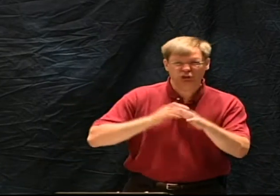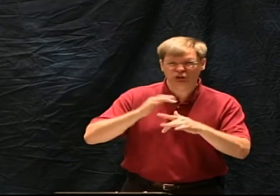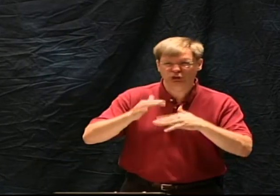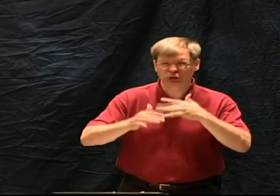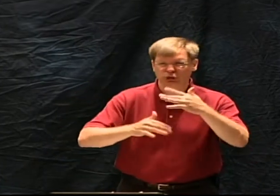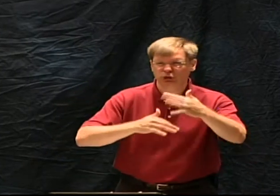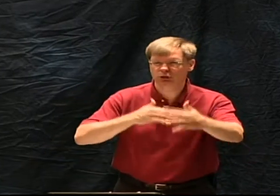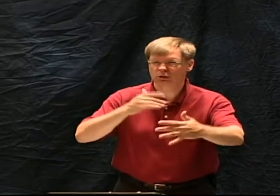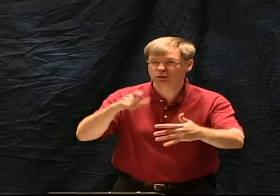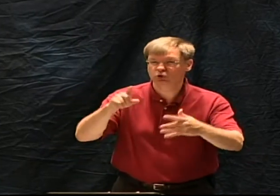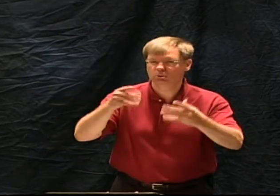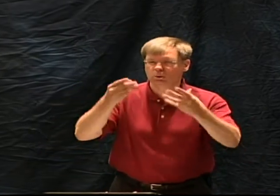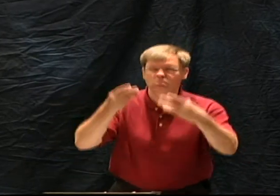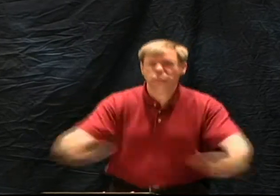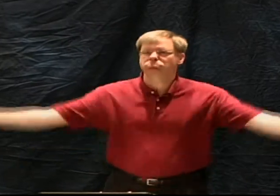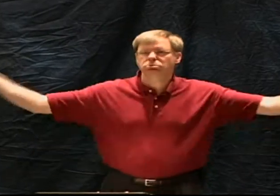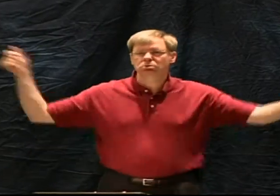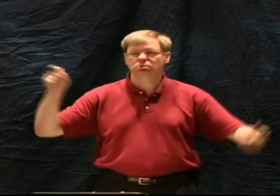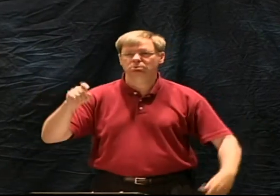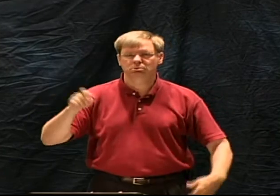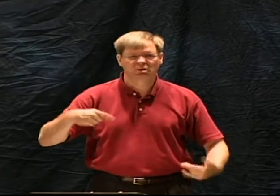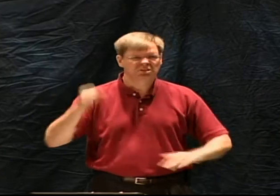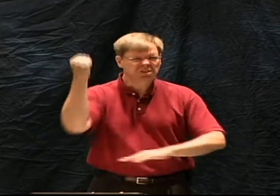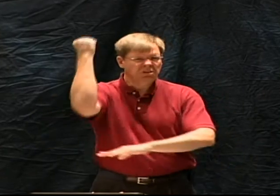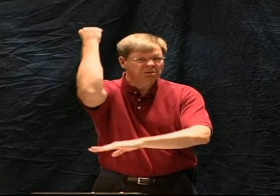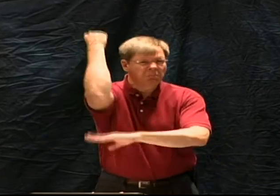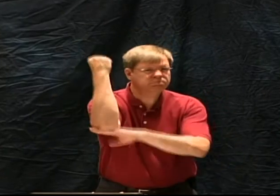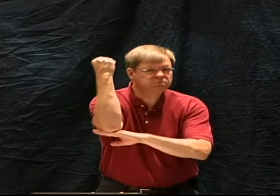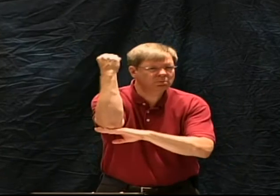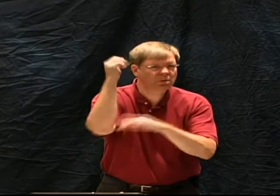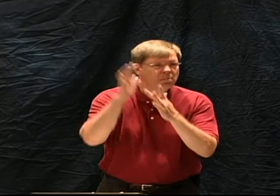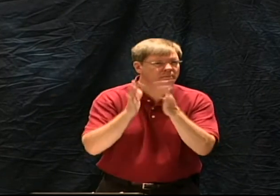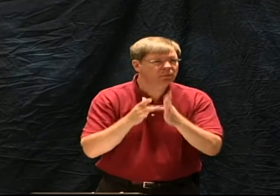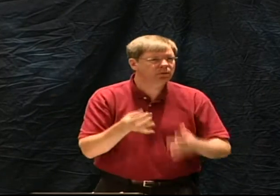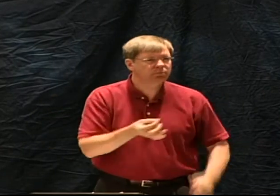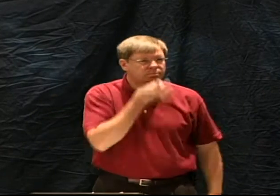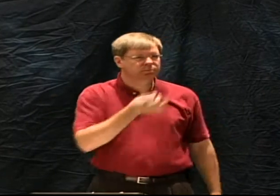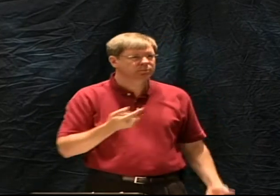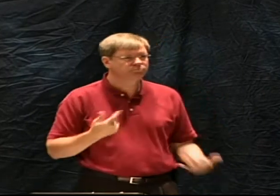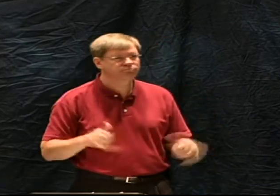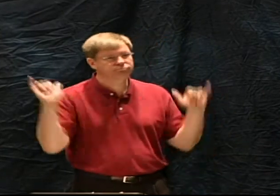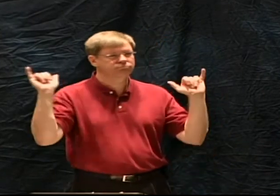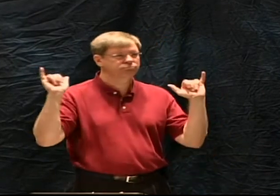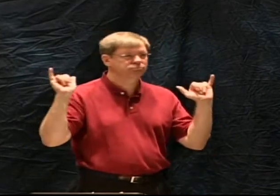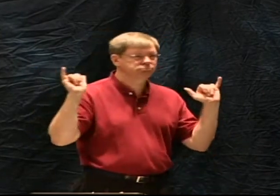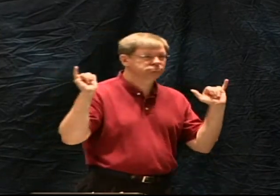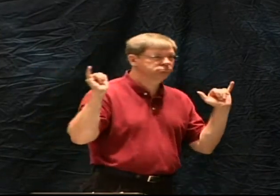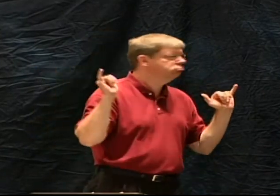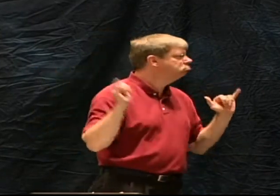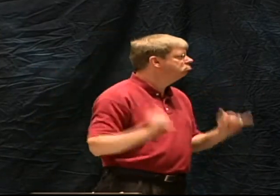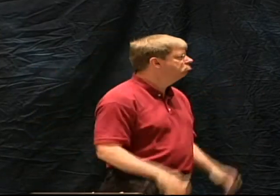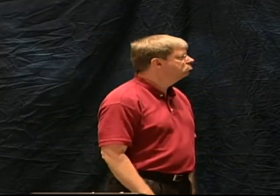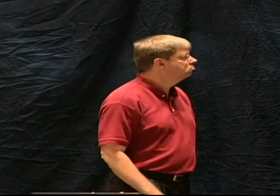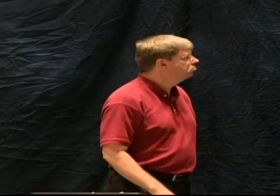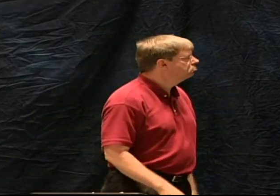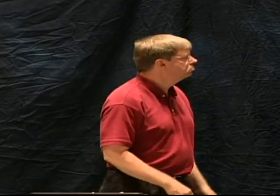and so we see that throughout history this attack on scripture and yet it has survived